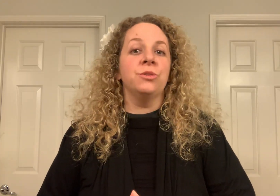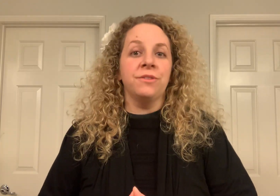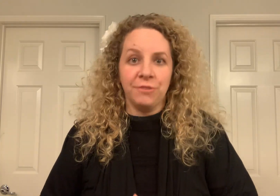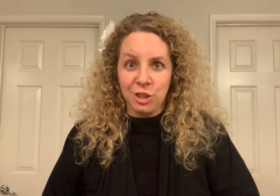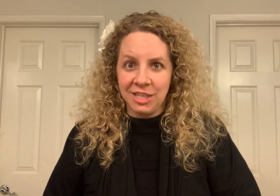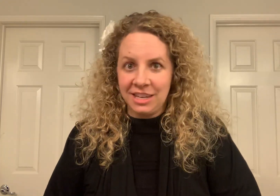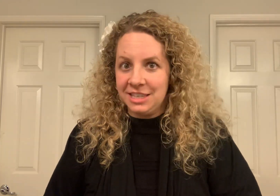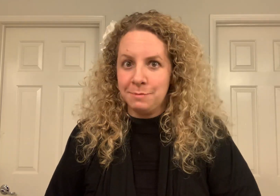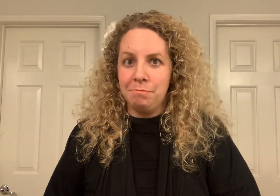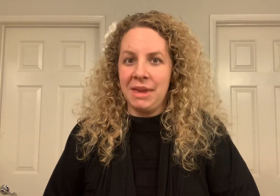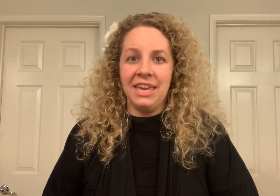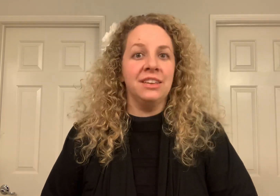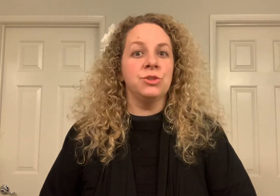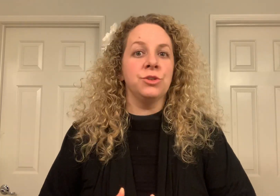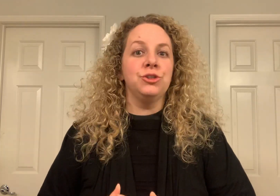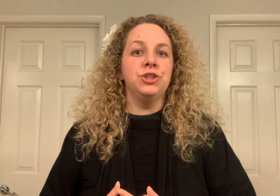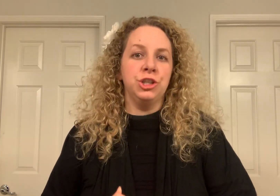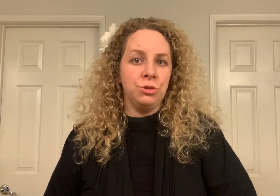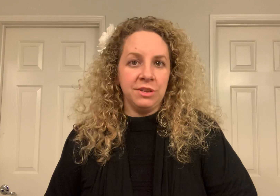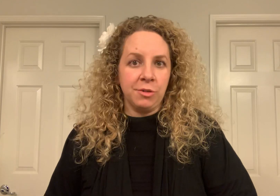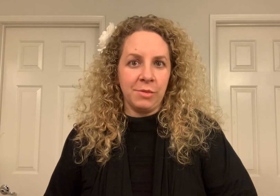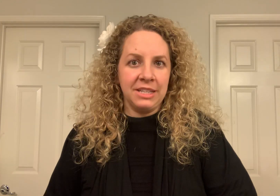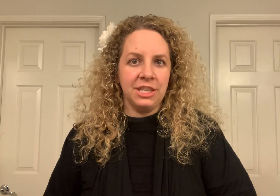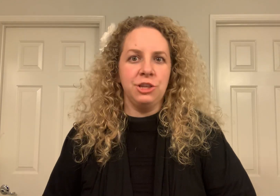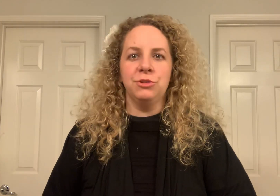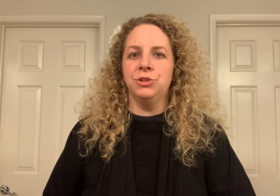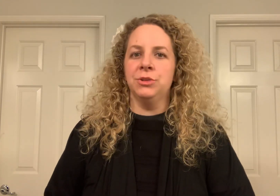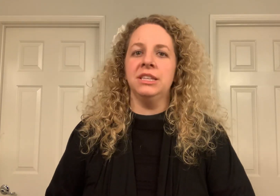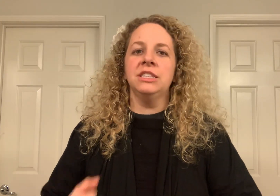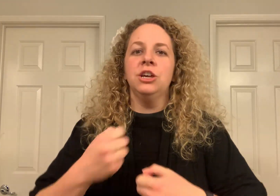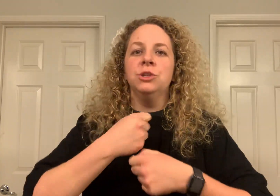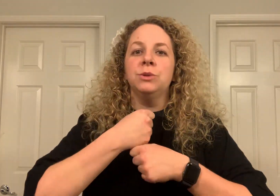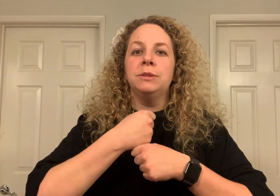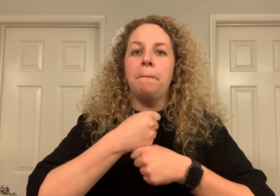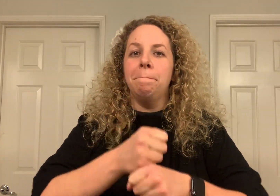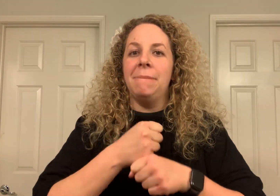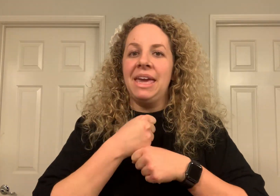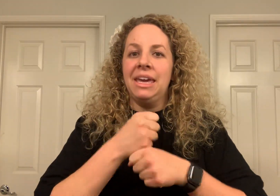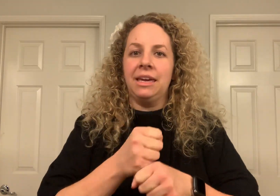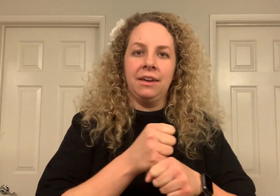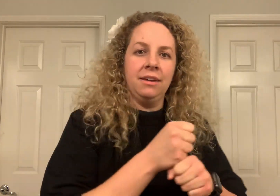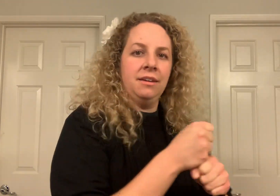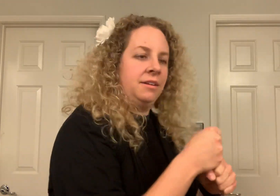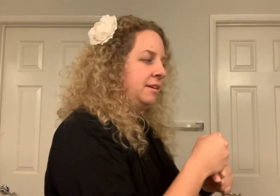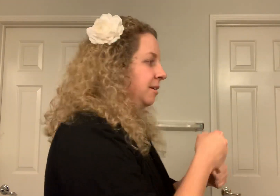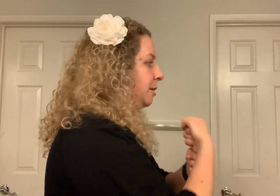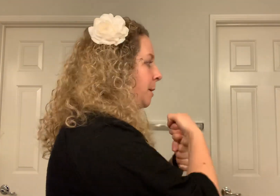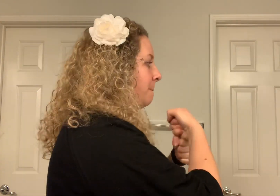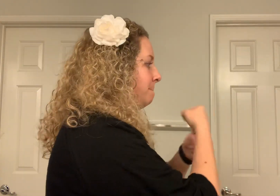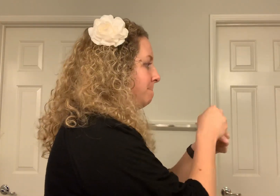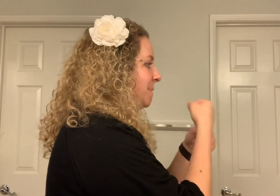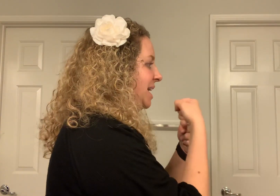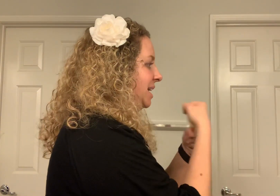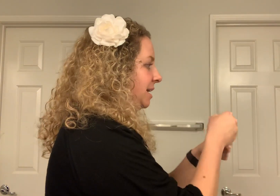the first sign is make. So there's two different ways that you can do this. So it's make, make,